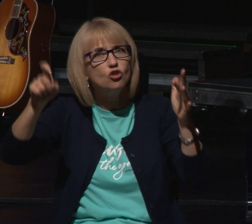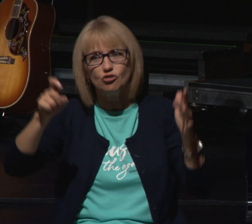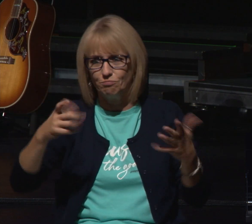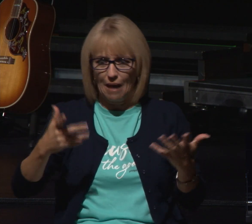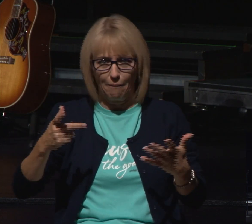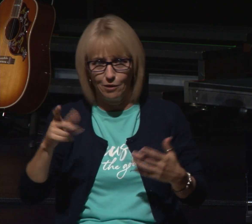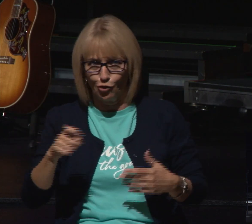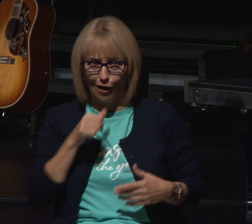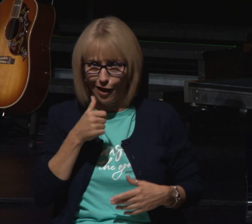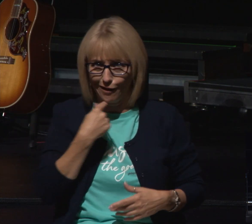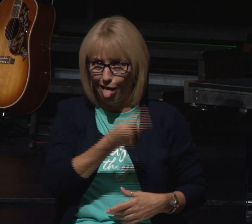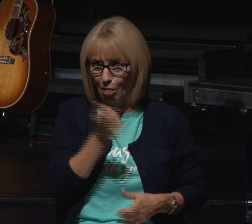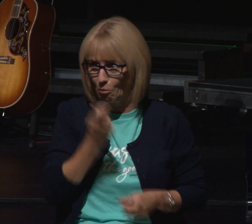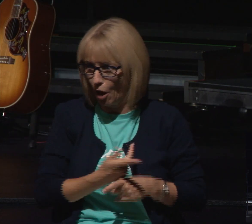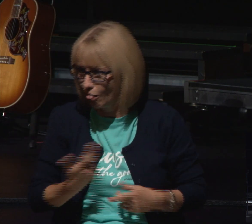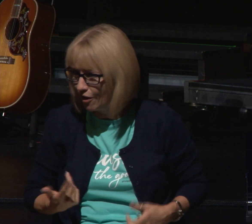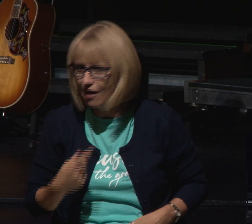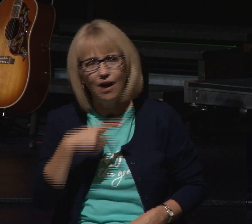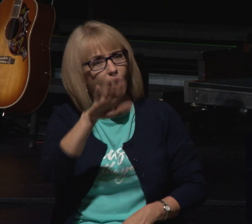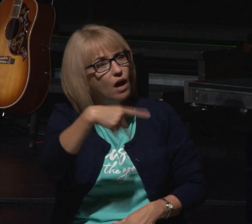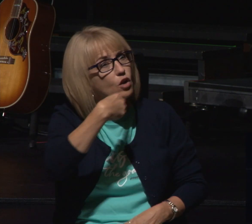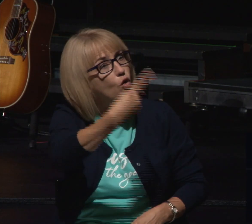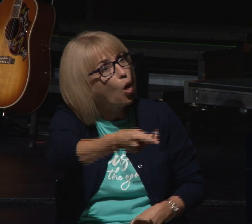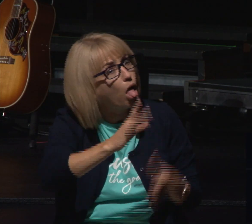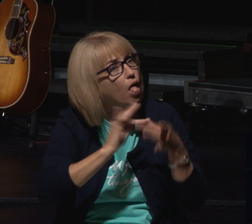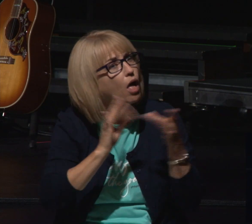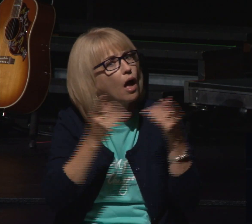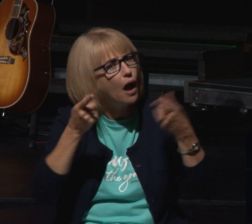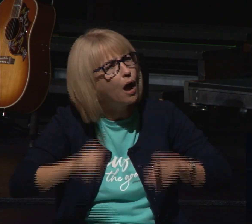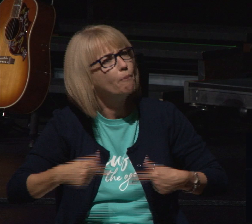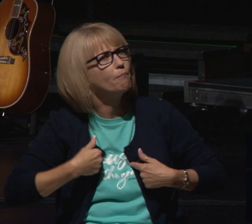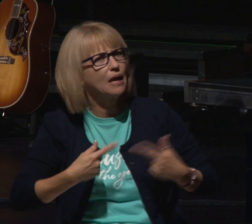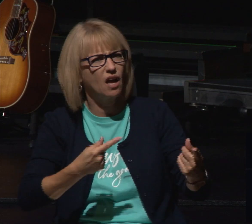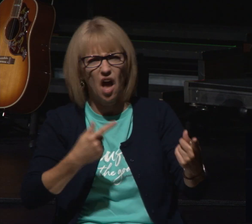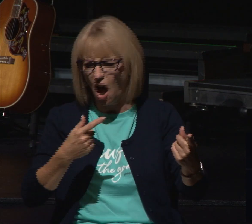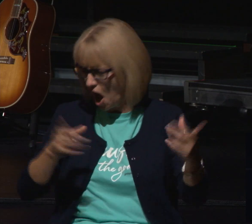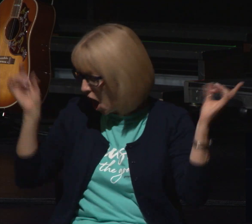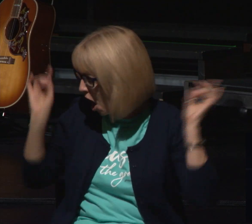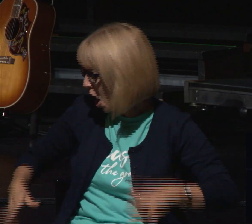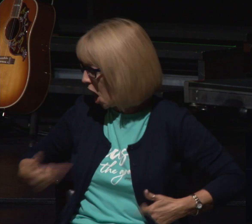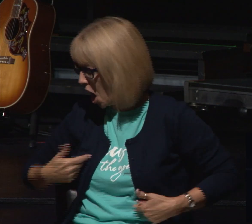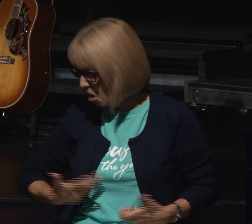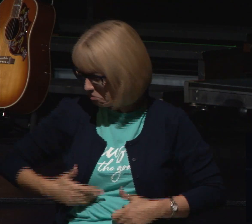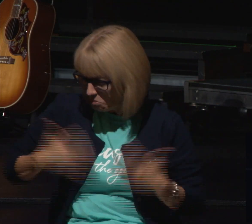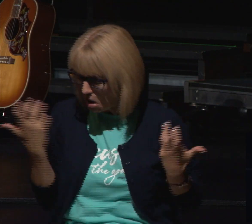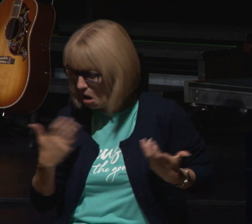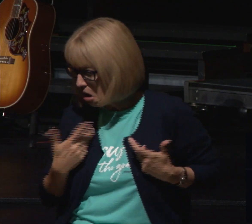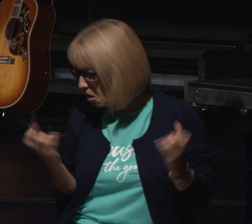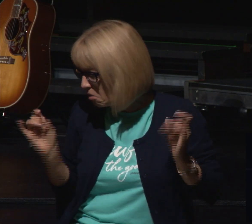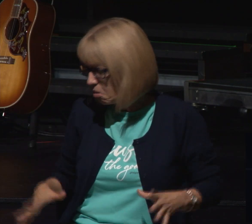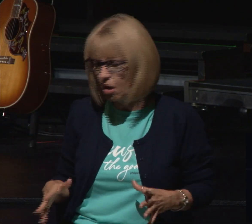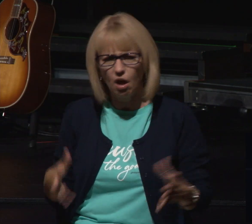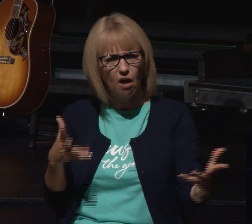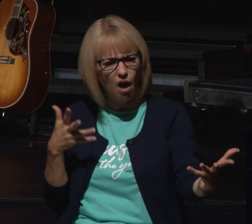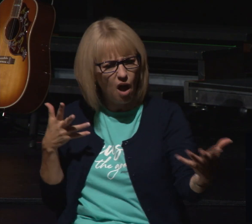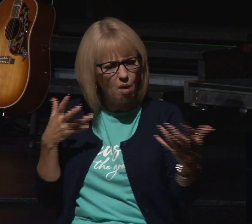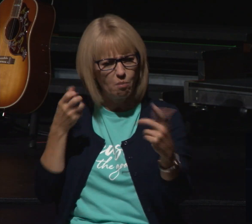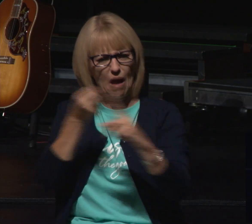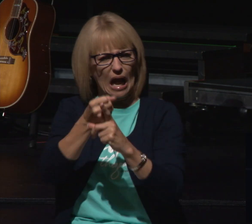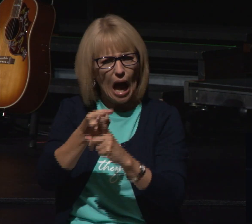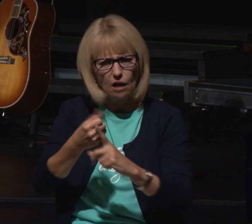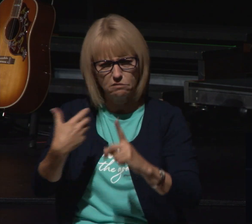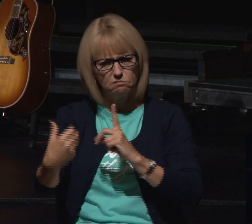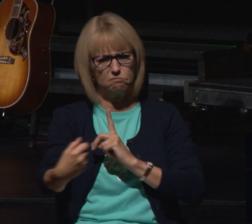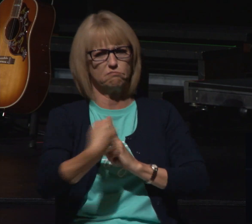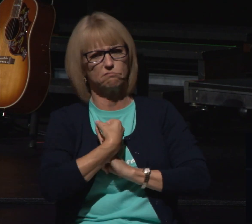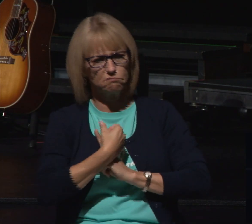wow this is what what I'm experiencing they hated him they were angry at him the opposition now just coming against him and it's just